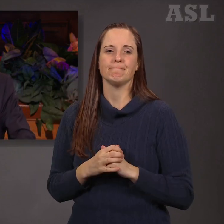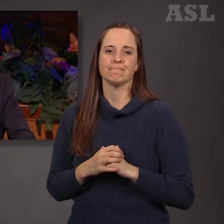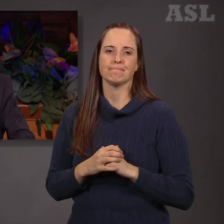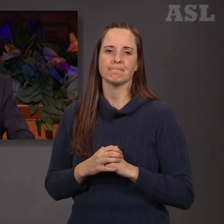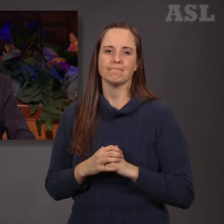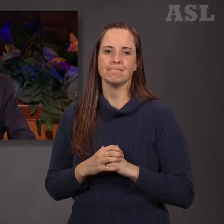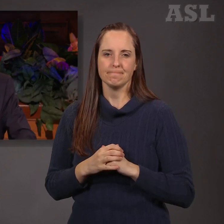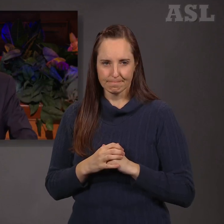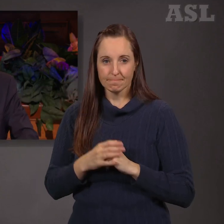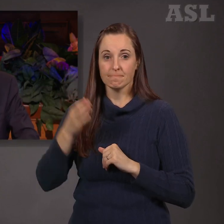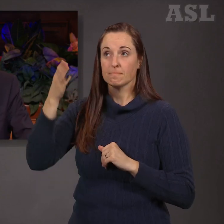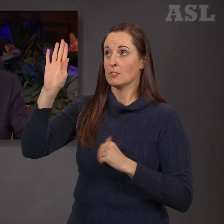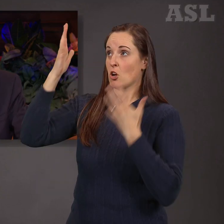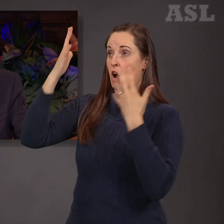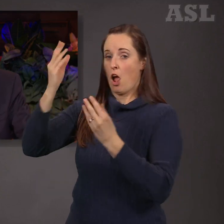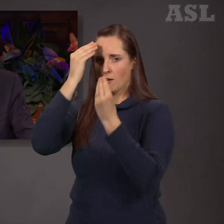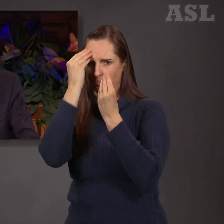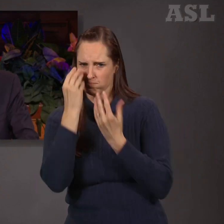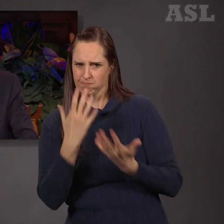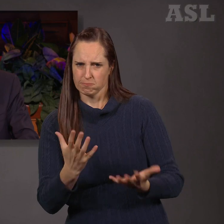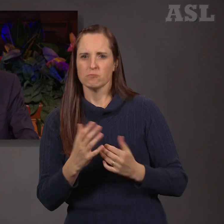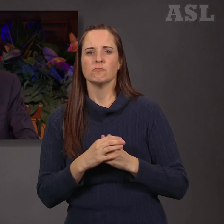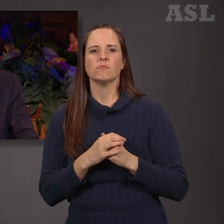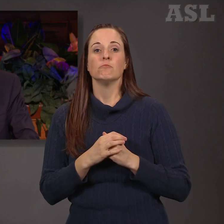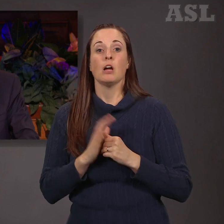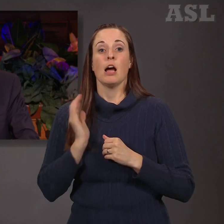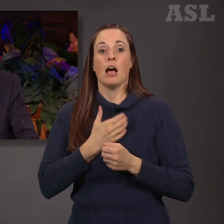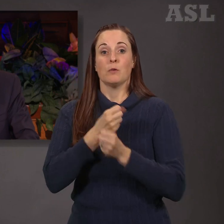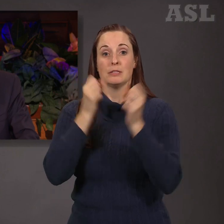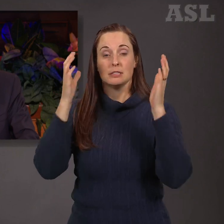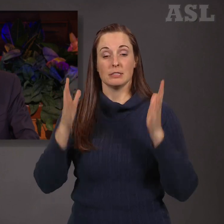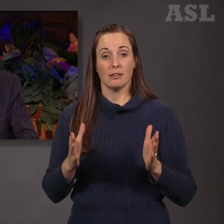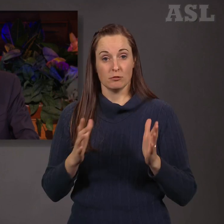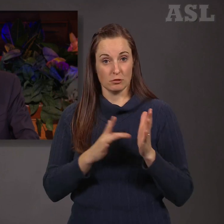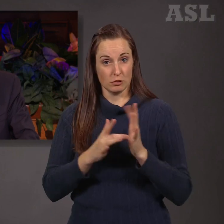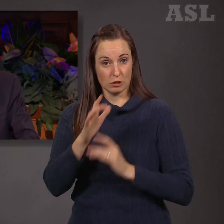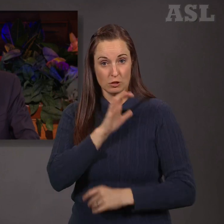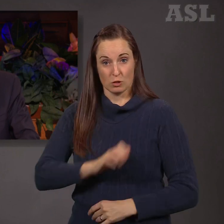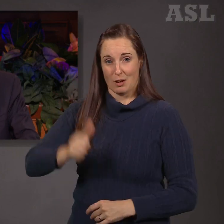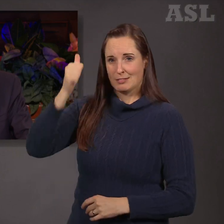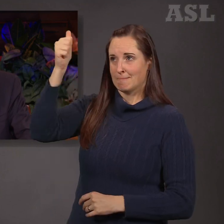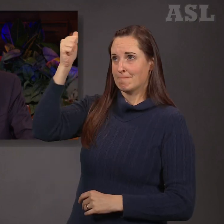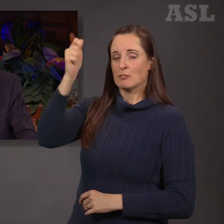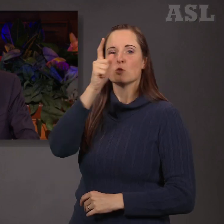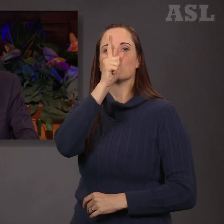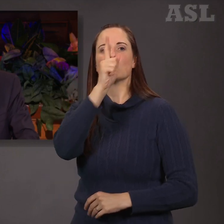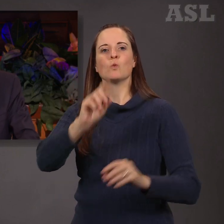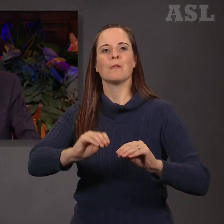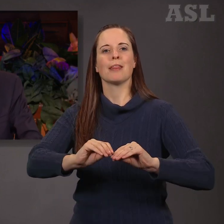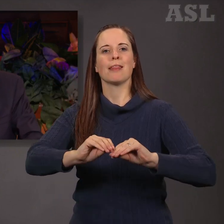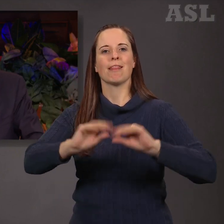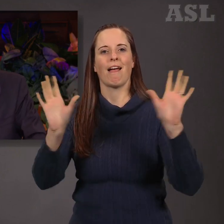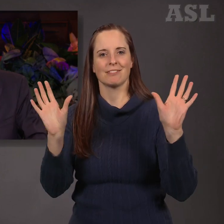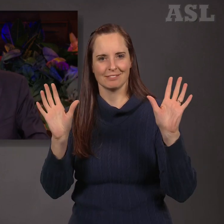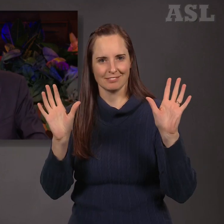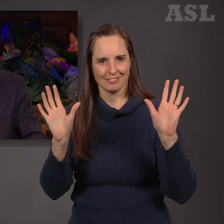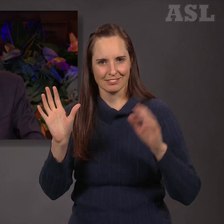Modern revelation teaches that our Savior Jesus Christ is the true light that lighteth every